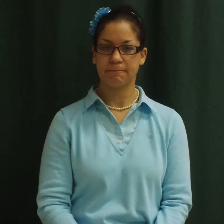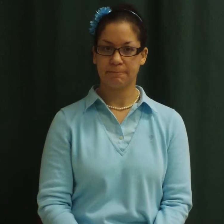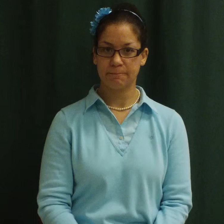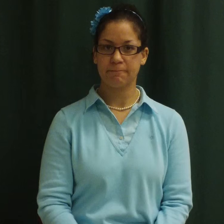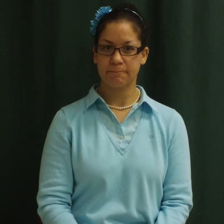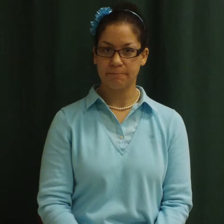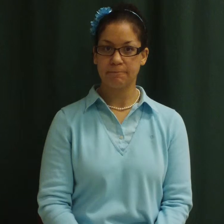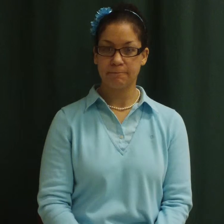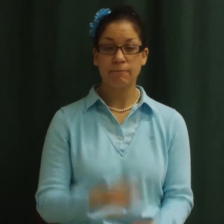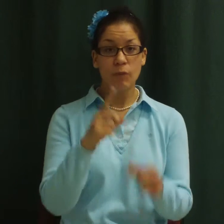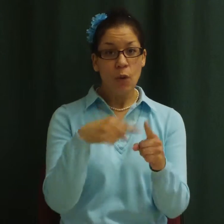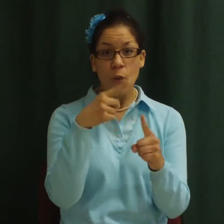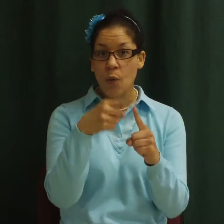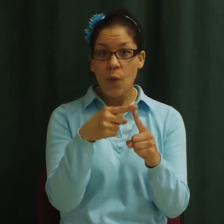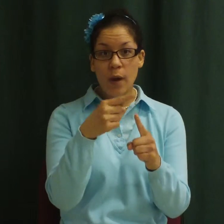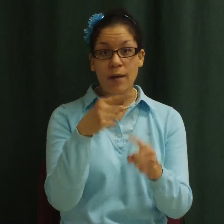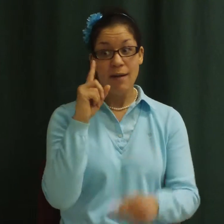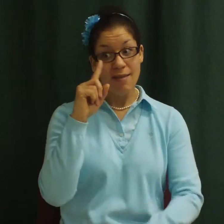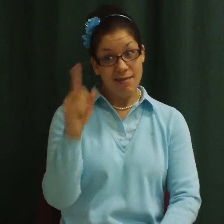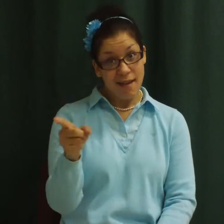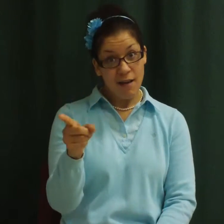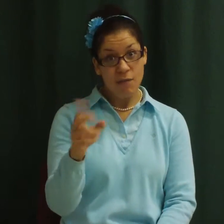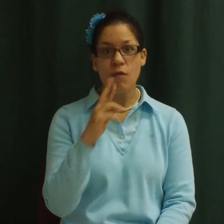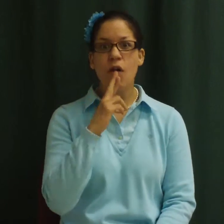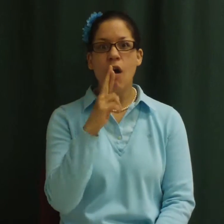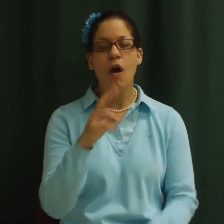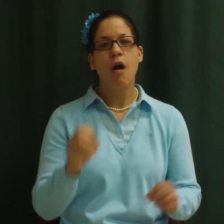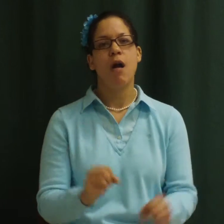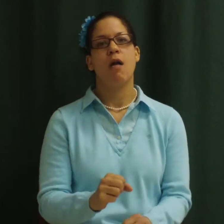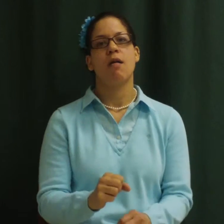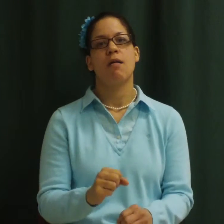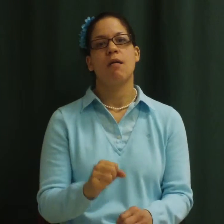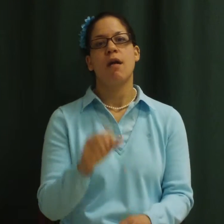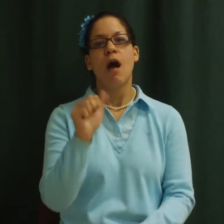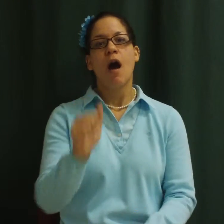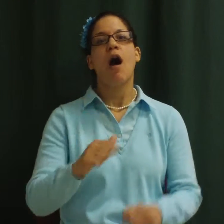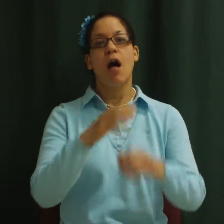When there are lots of these tiny drops of water, a cloud is formed.